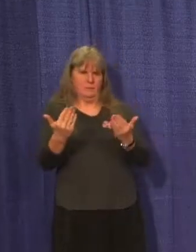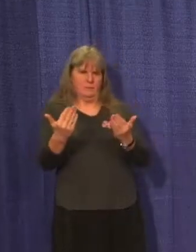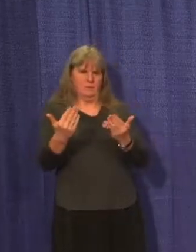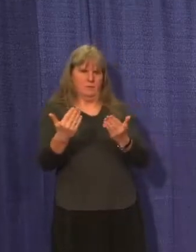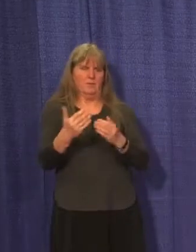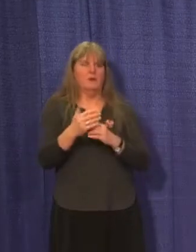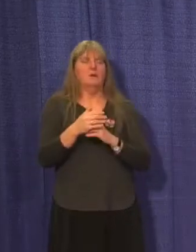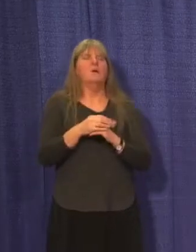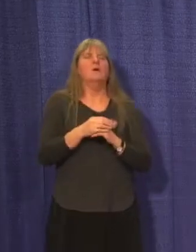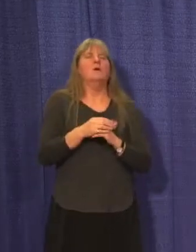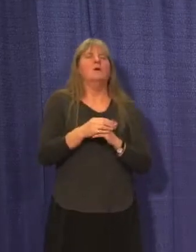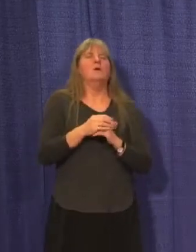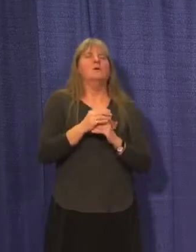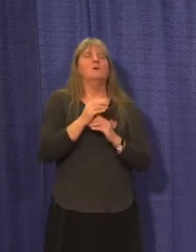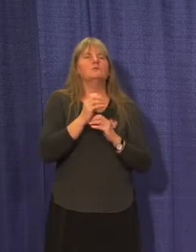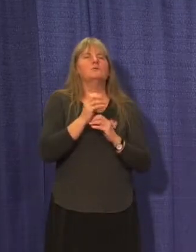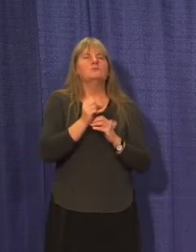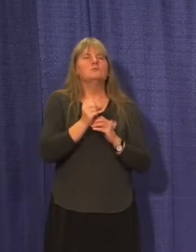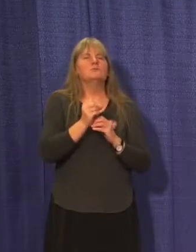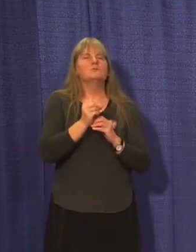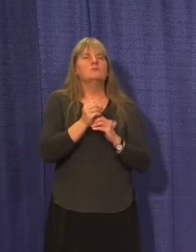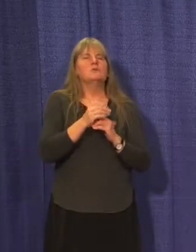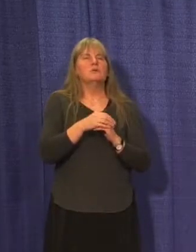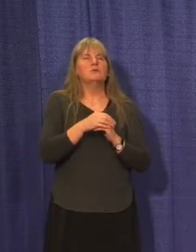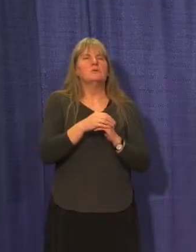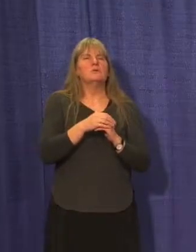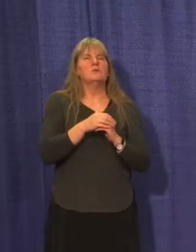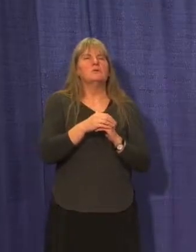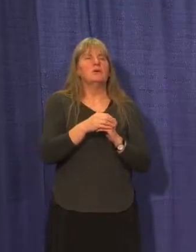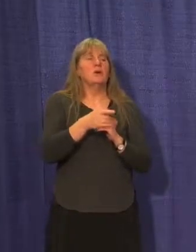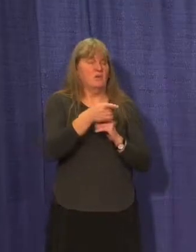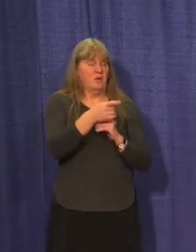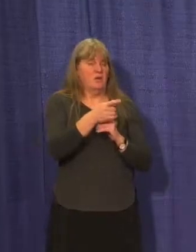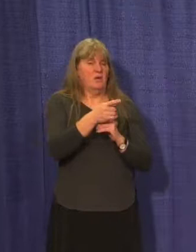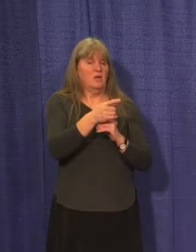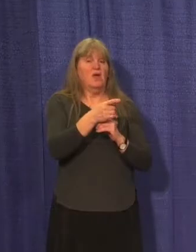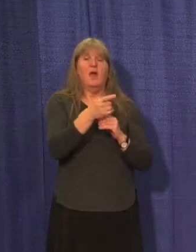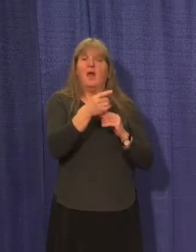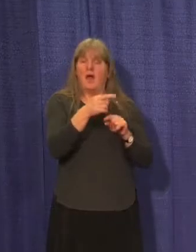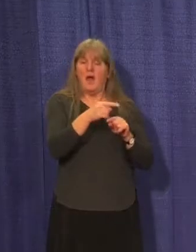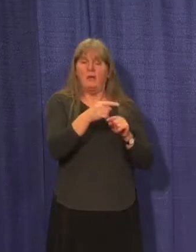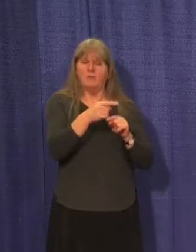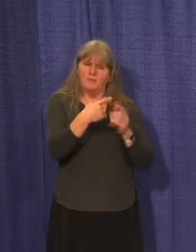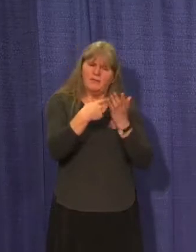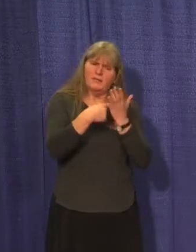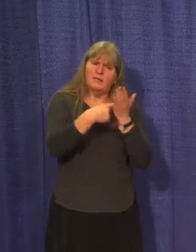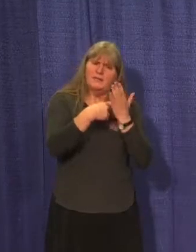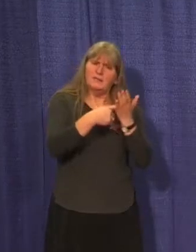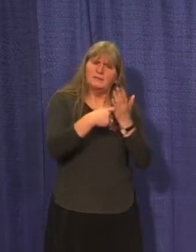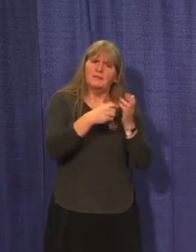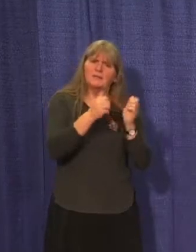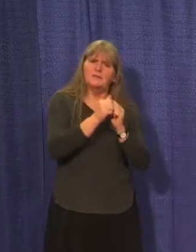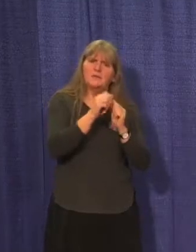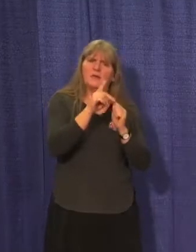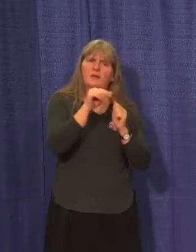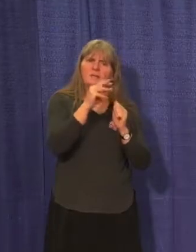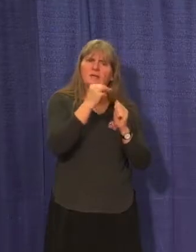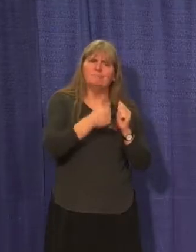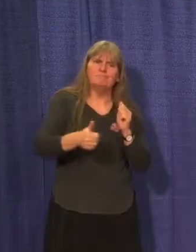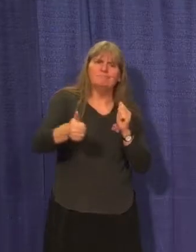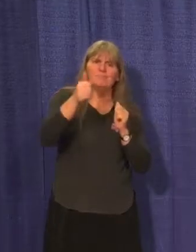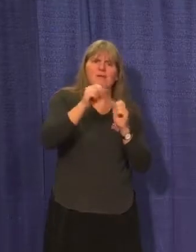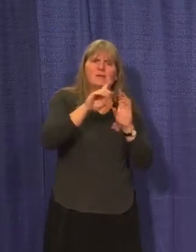so to bring that to the administrators which we did to kind of walk through how this would occur